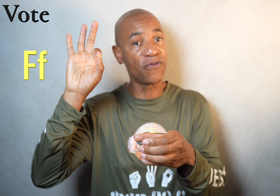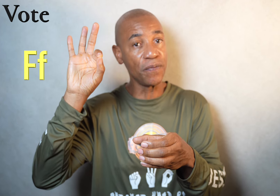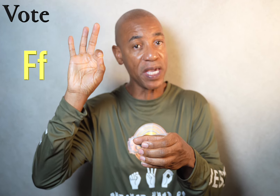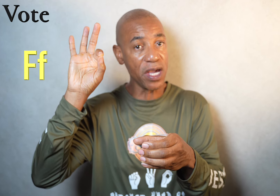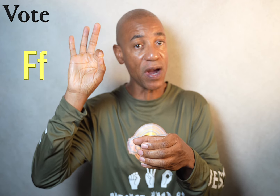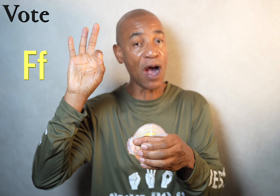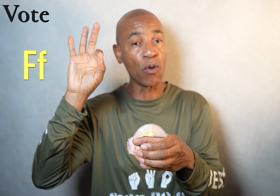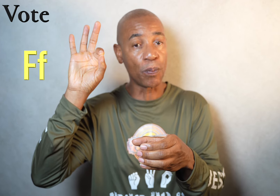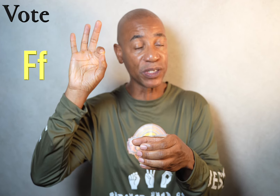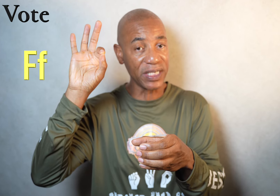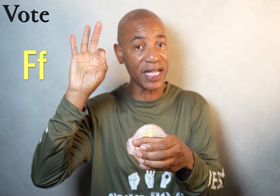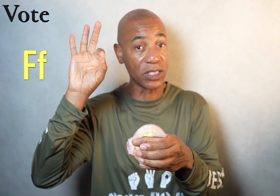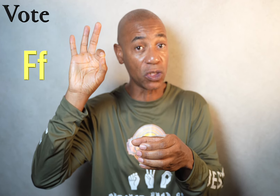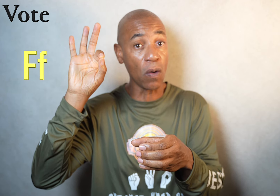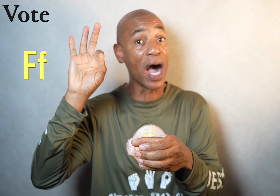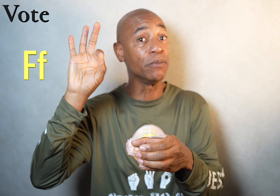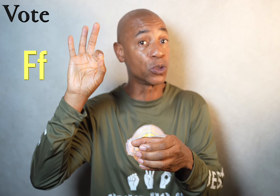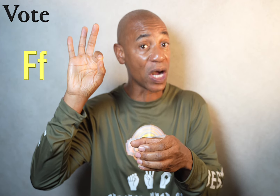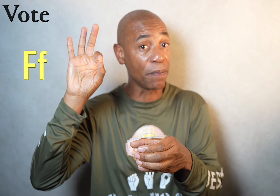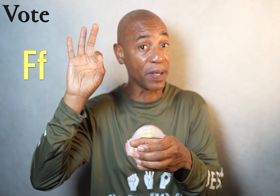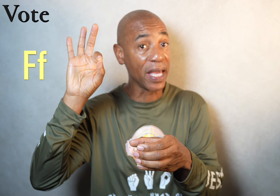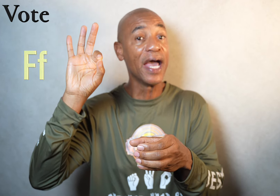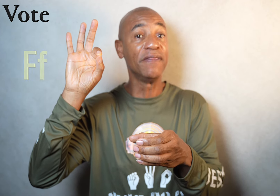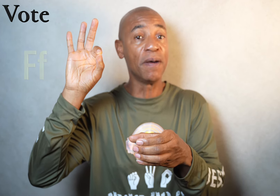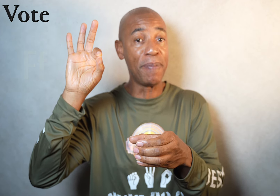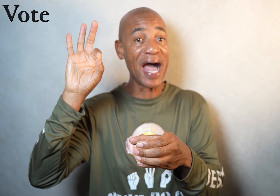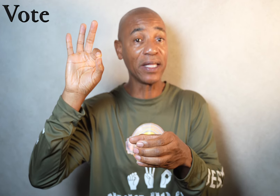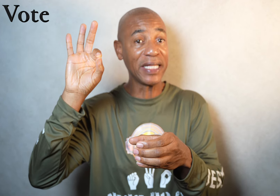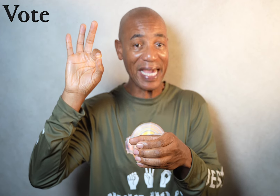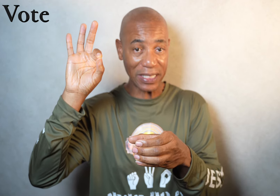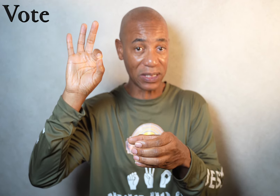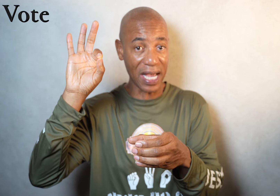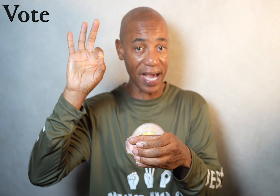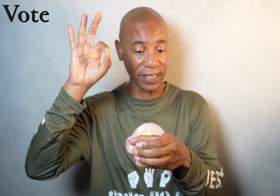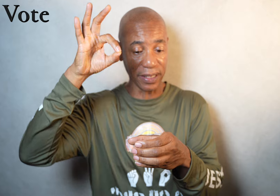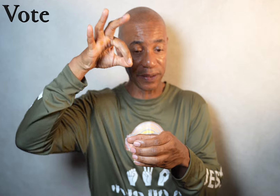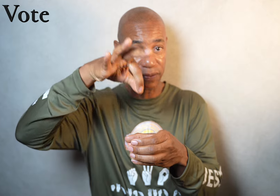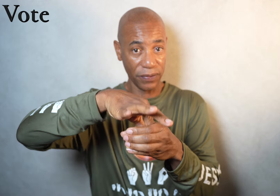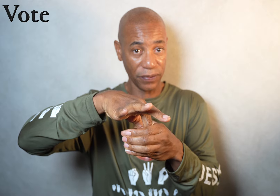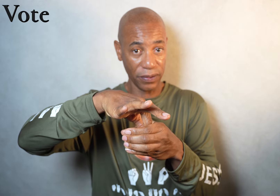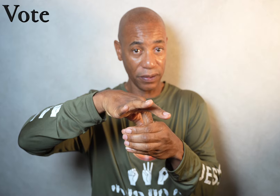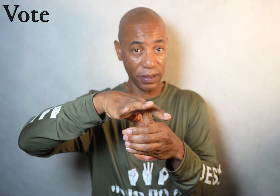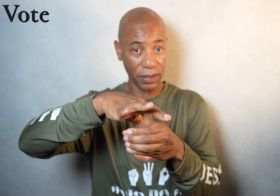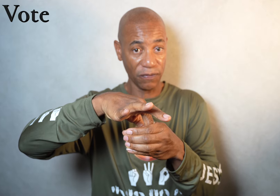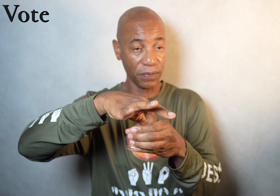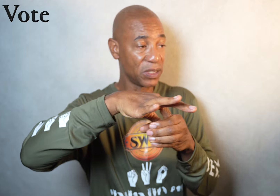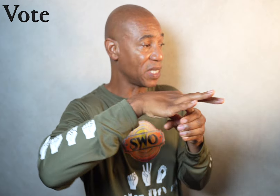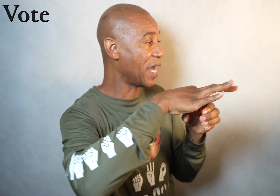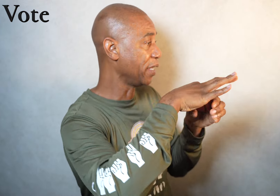from here, I will pretend as though I'm dropping the ballot inside. From the side.